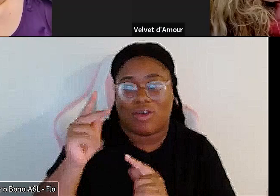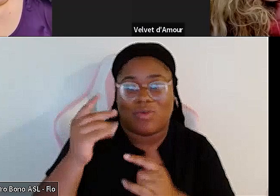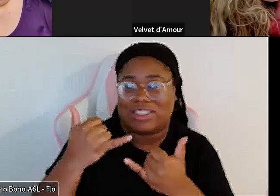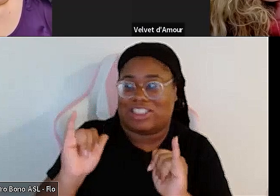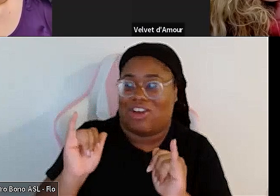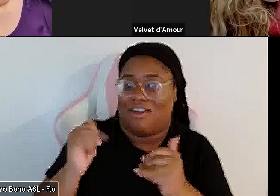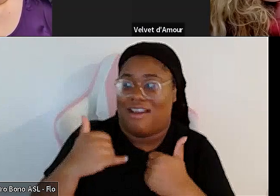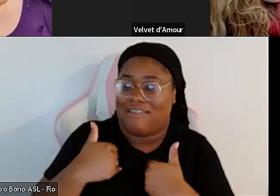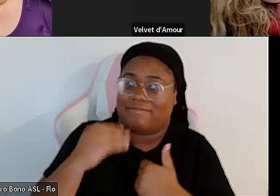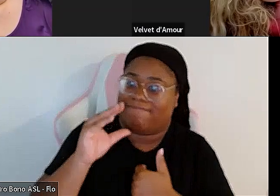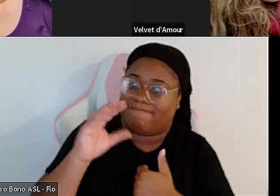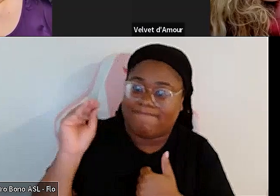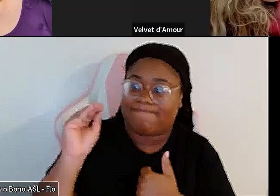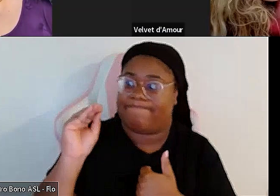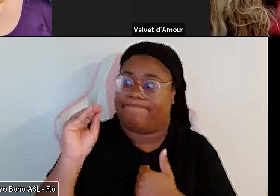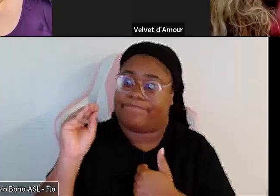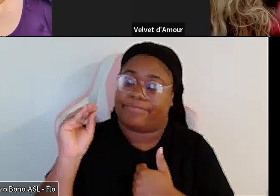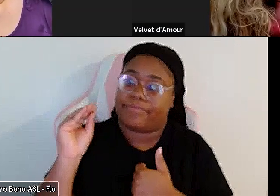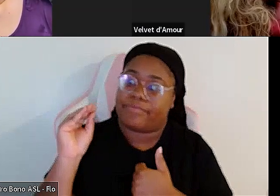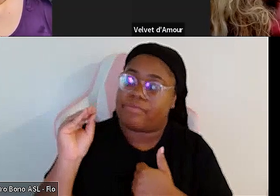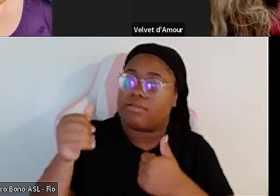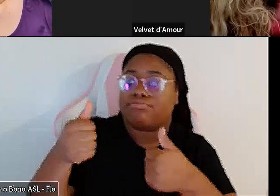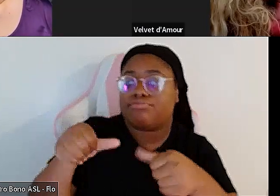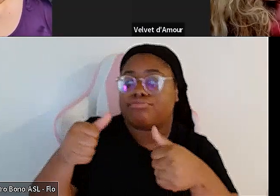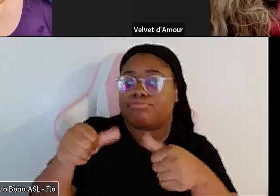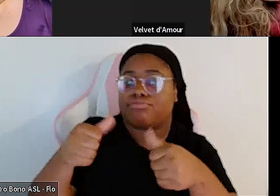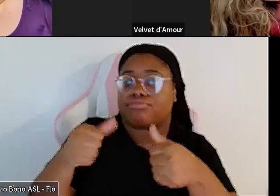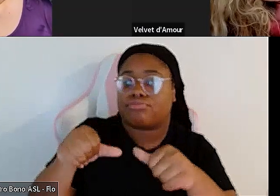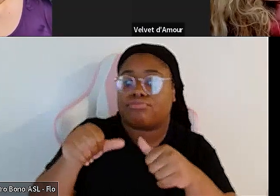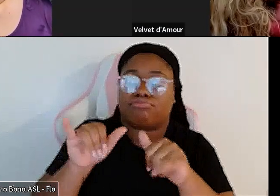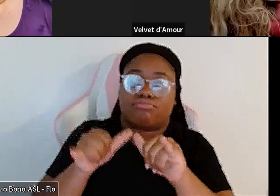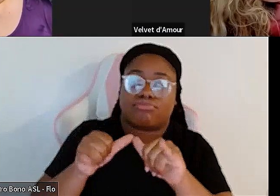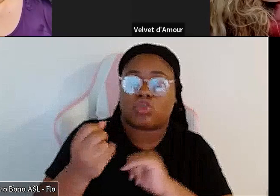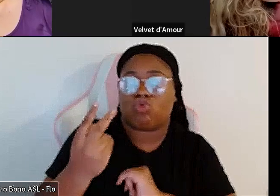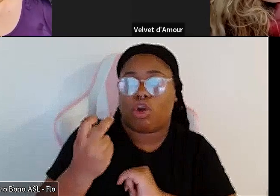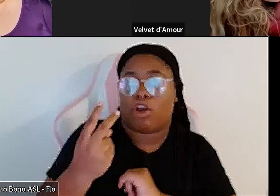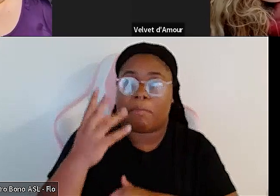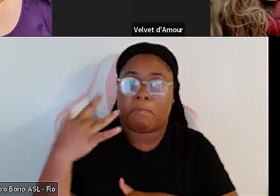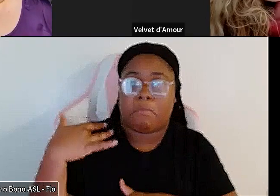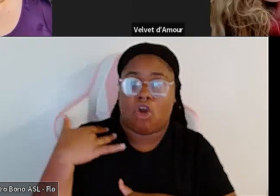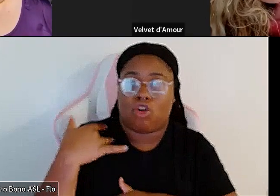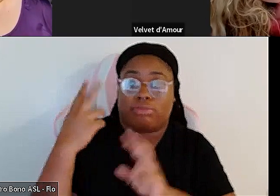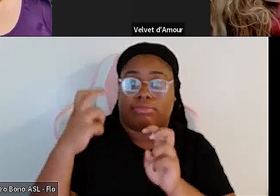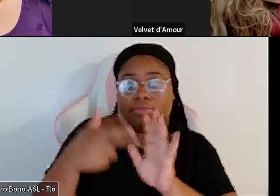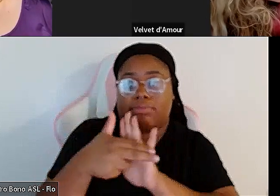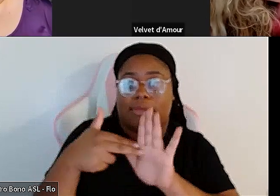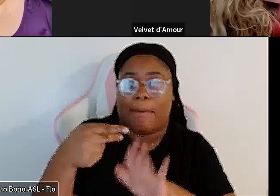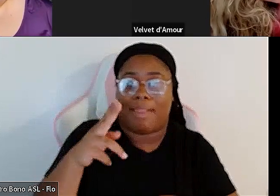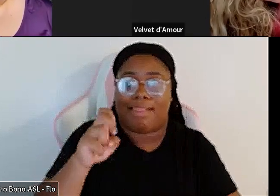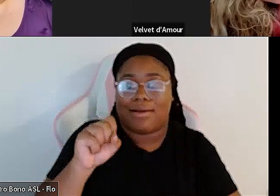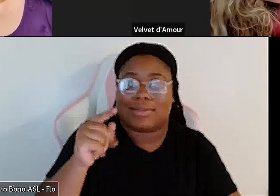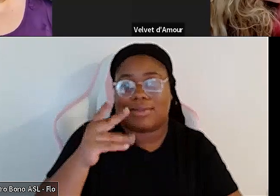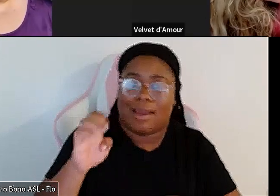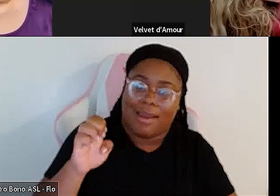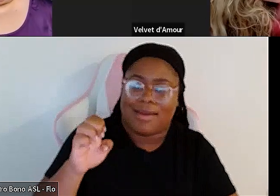have companies that are passing size 12 models yeah plus size model and they have her wearing a